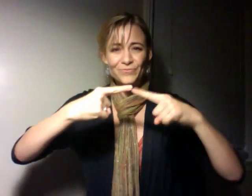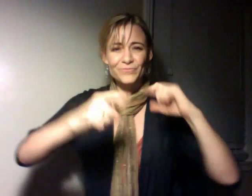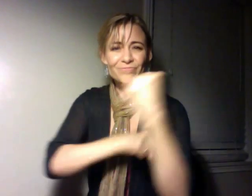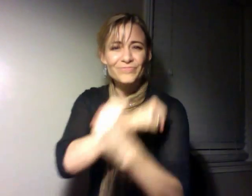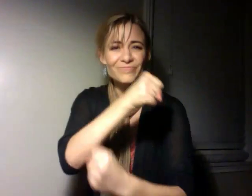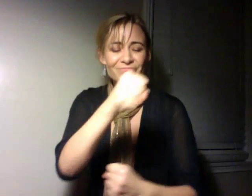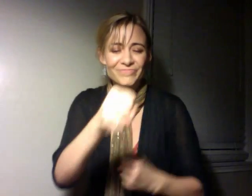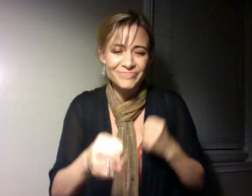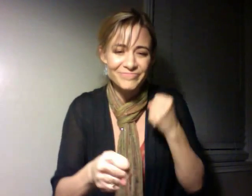year.